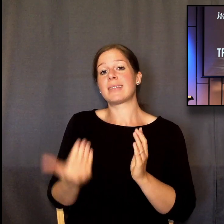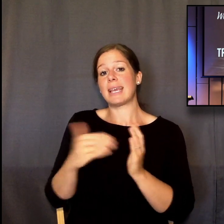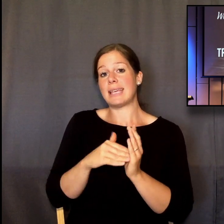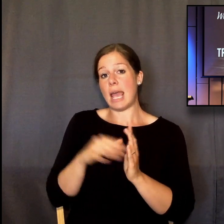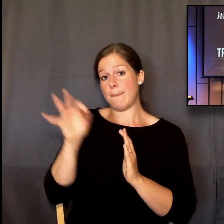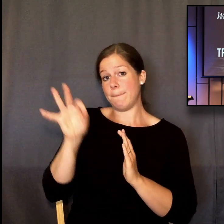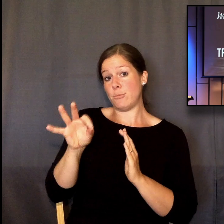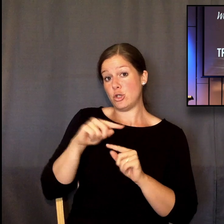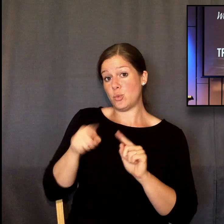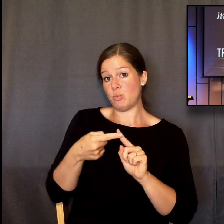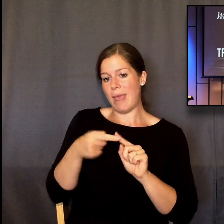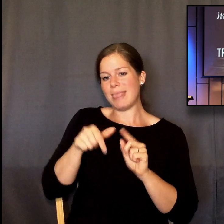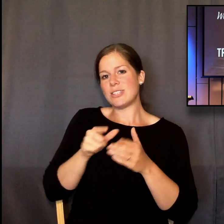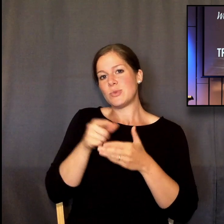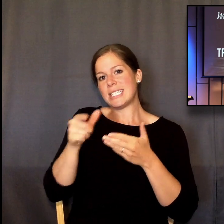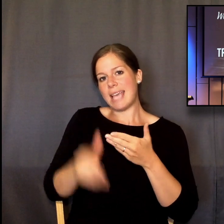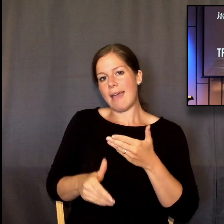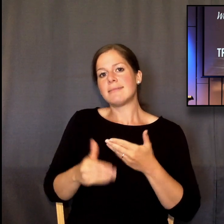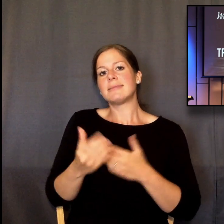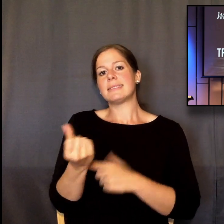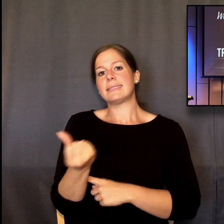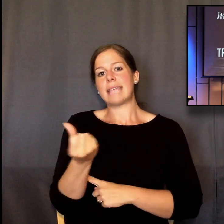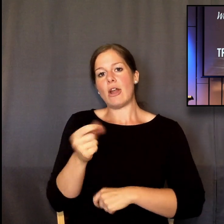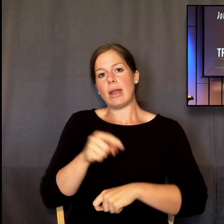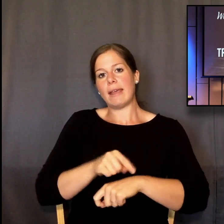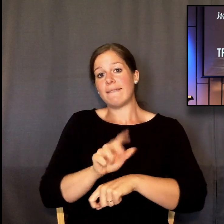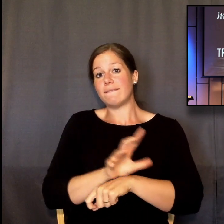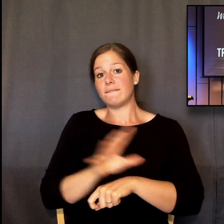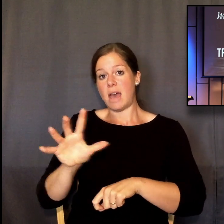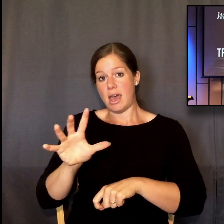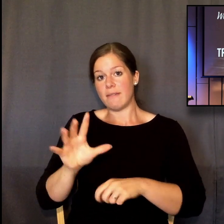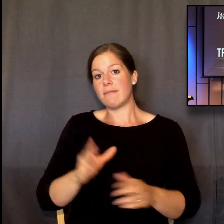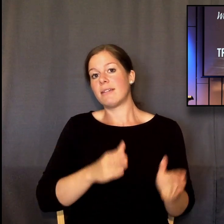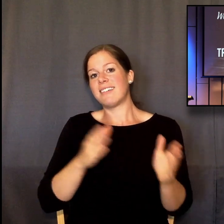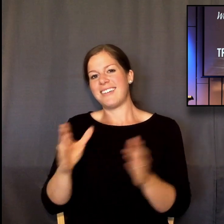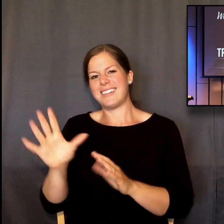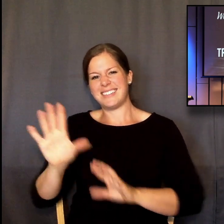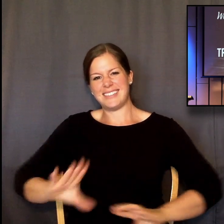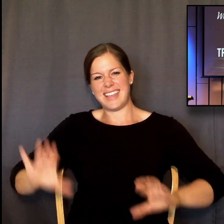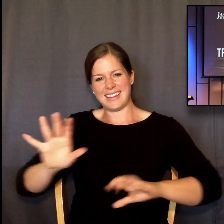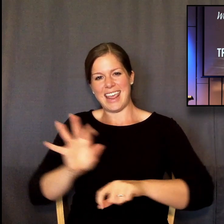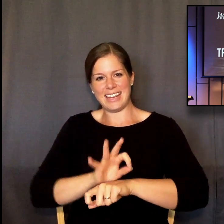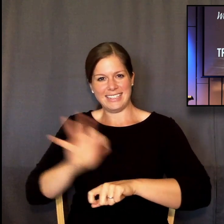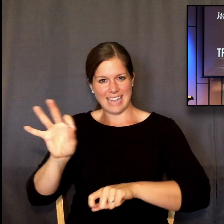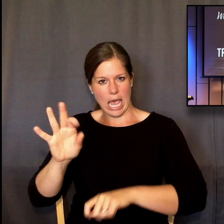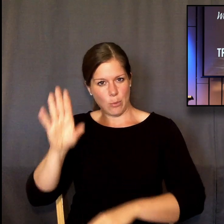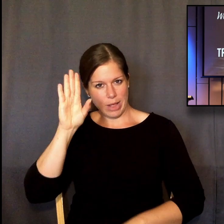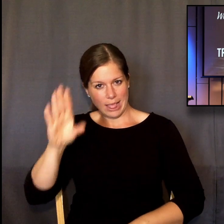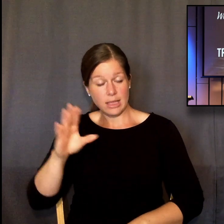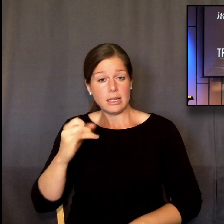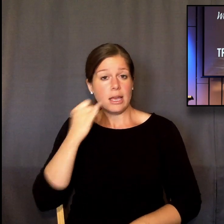a.m. Arizona time. If you need help with anything, let remind you, email us, info at redeemeraz.org.